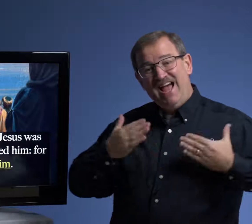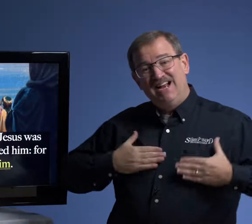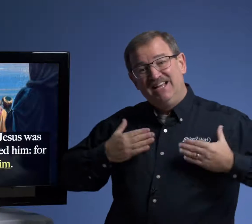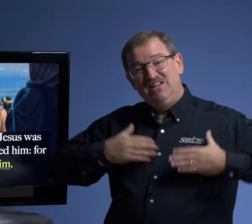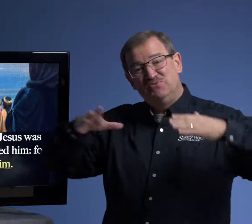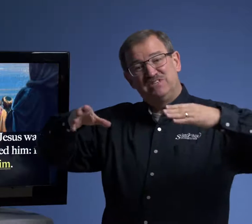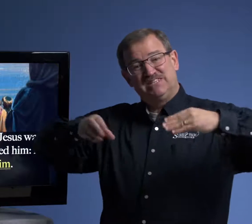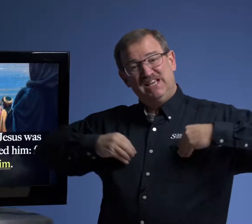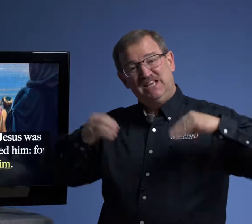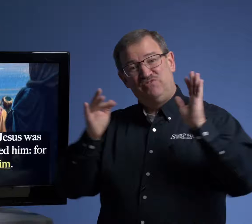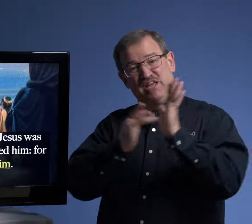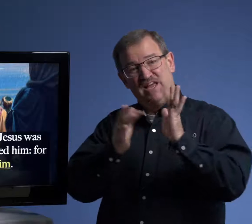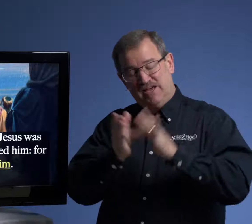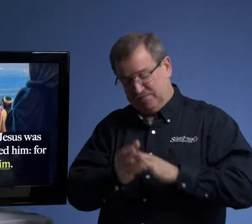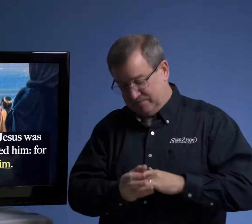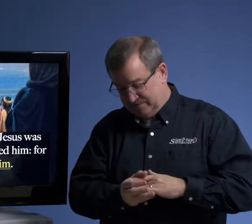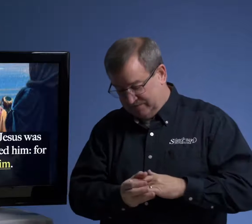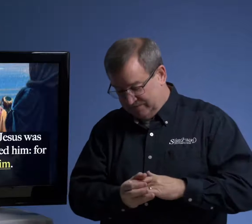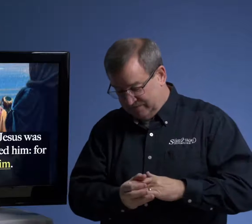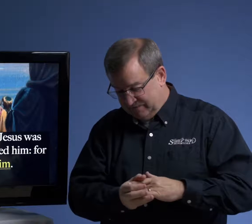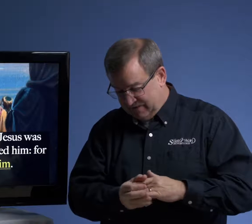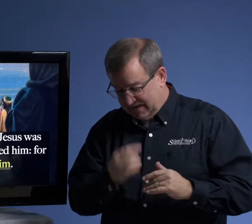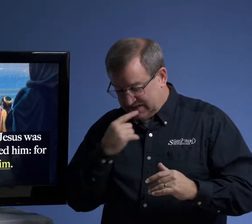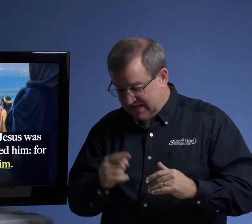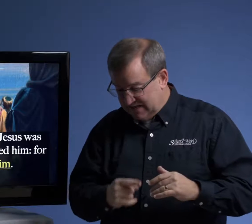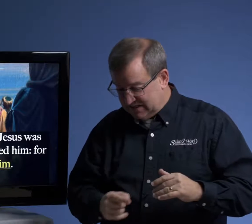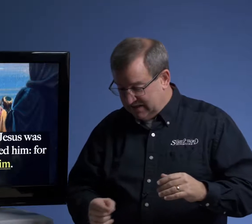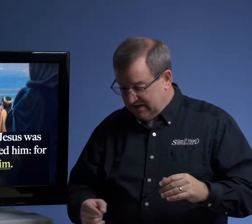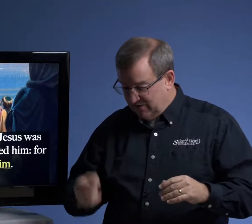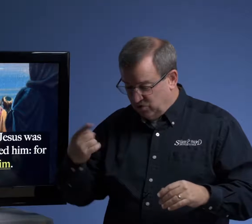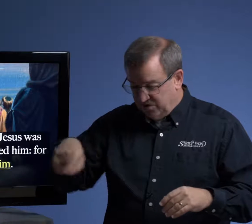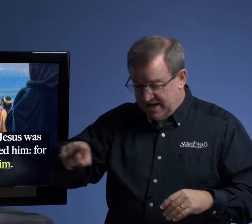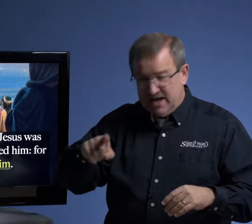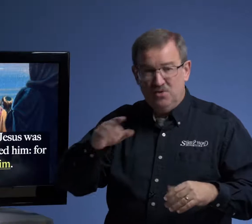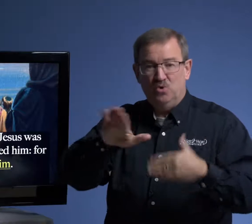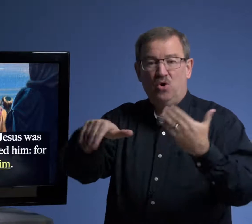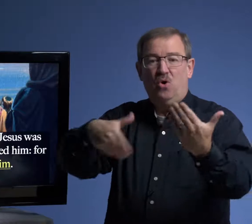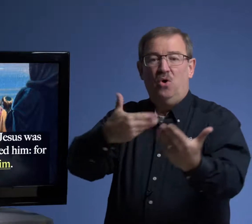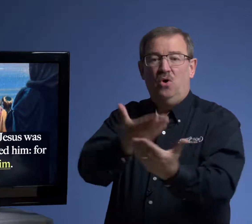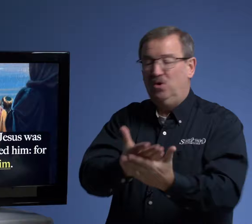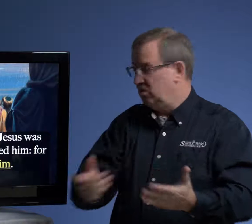gladly received him. It says, for they were all